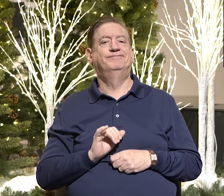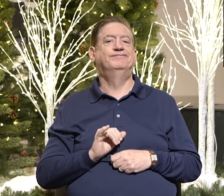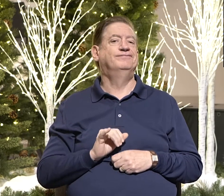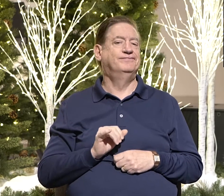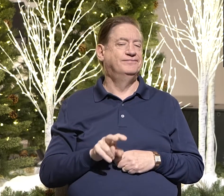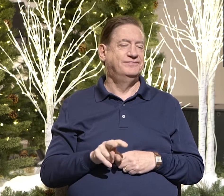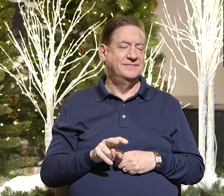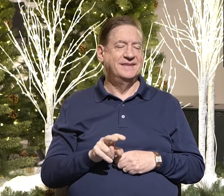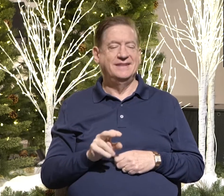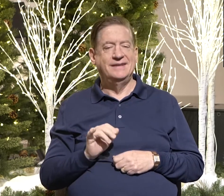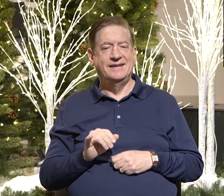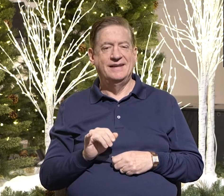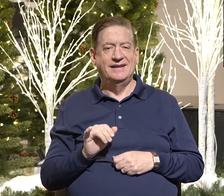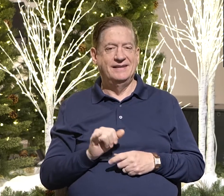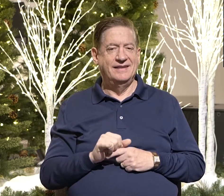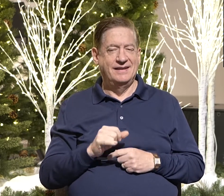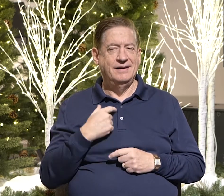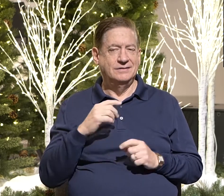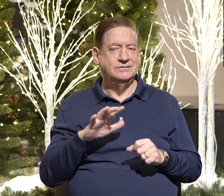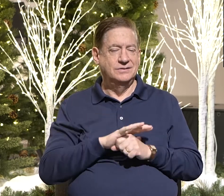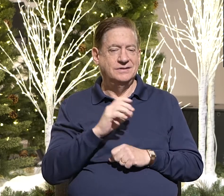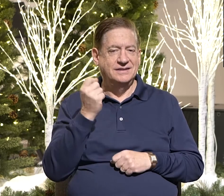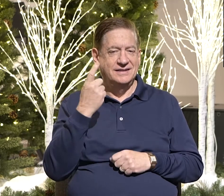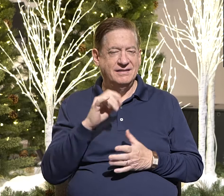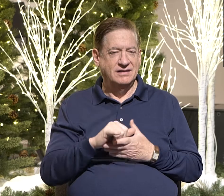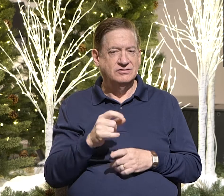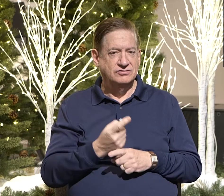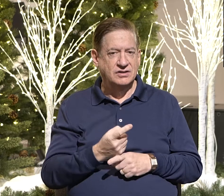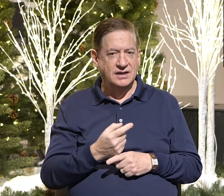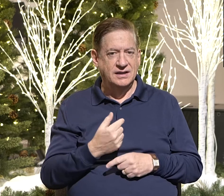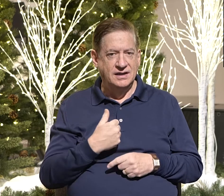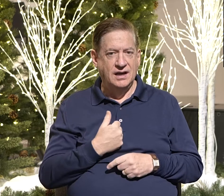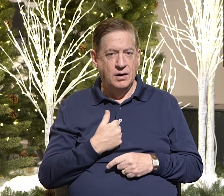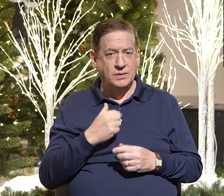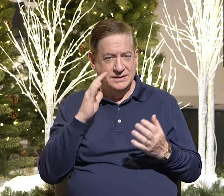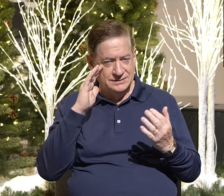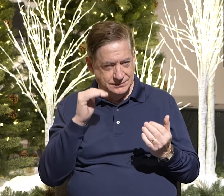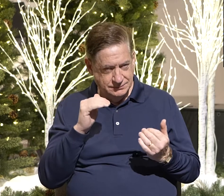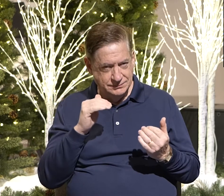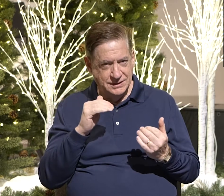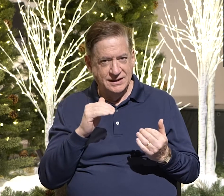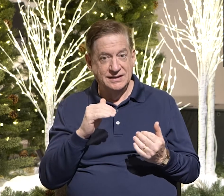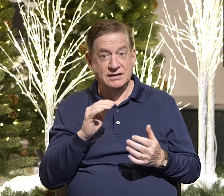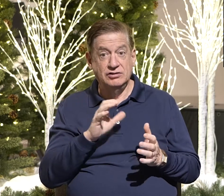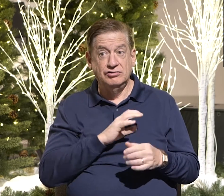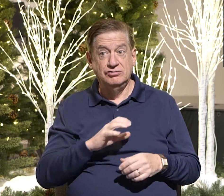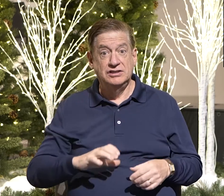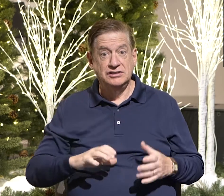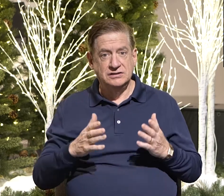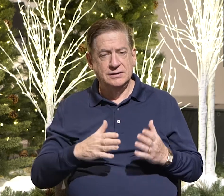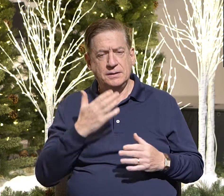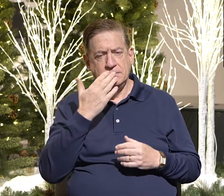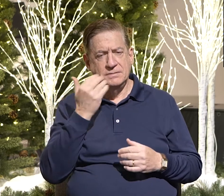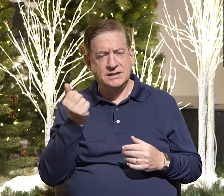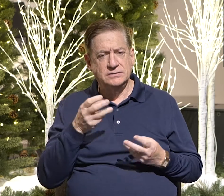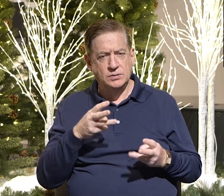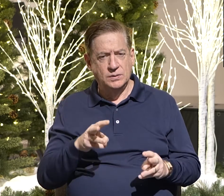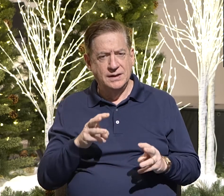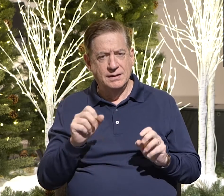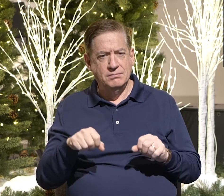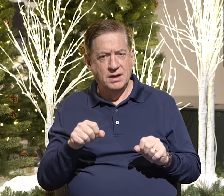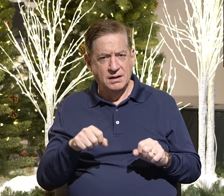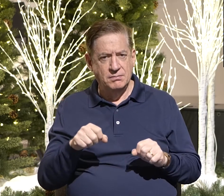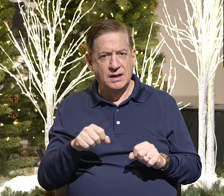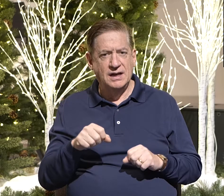Yeah, story checks out. That, yeah, that totally, yeah, that's right. That's what I would expect. I'd expect a Christian in the best way possible. Like, you know what, they,